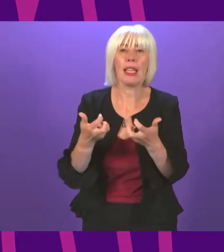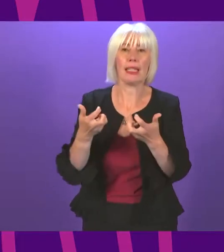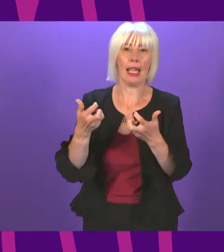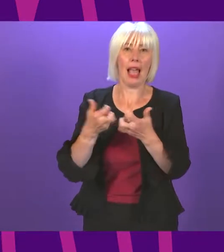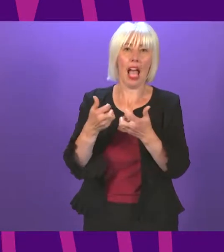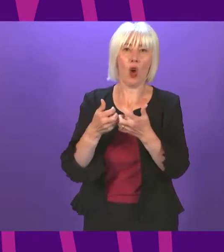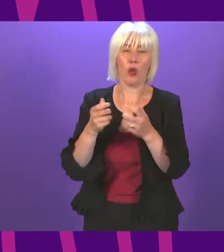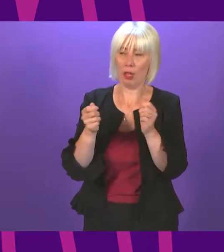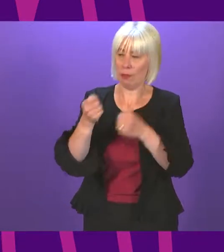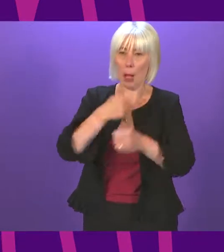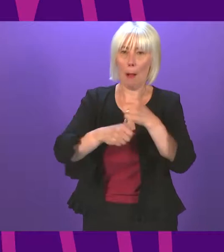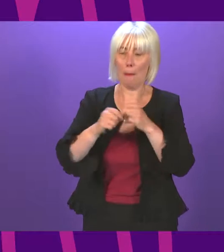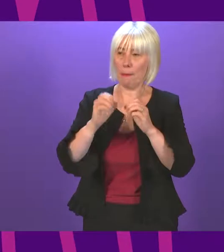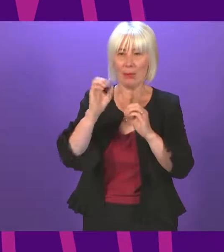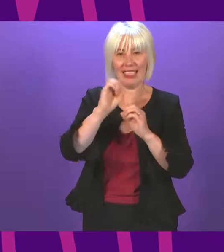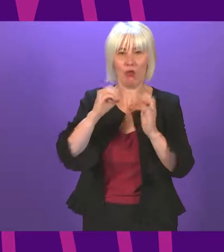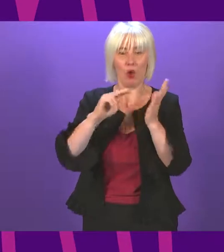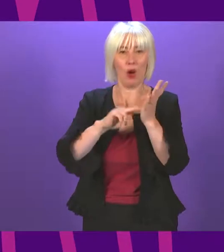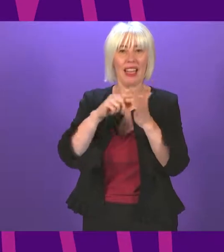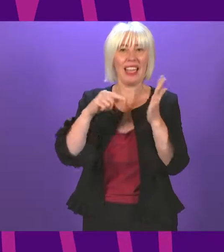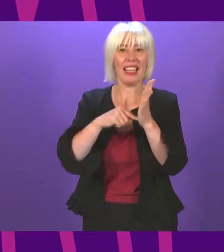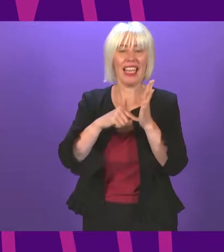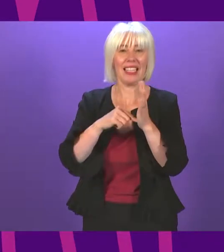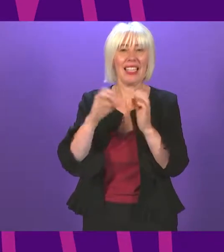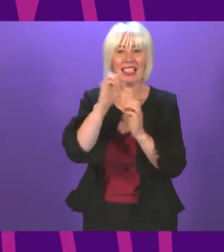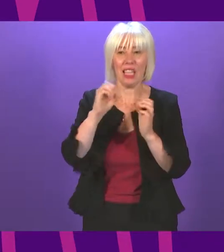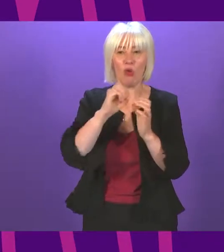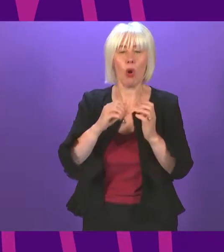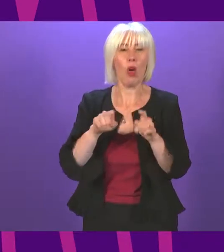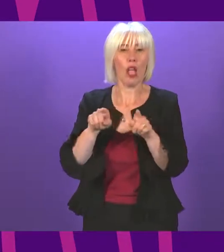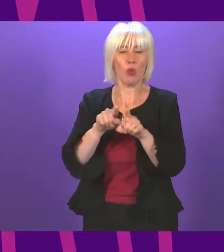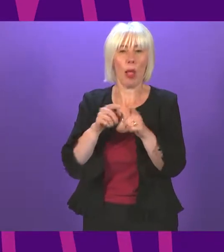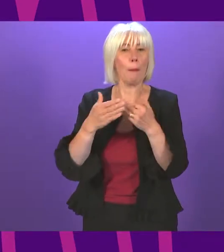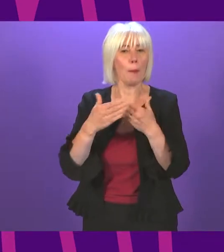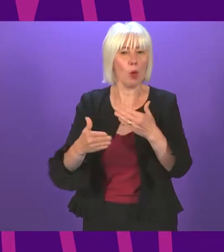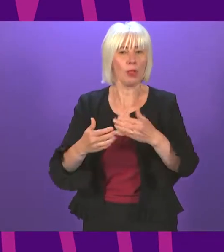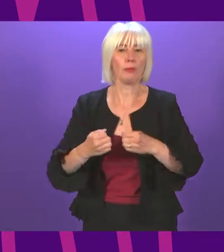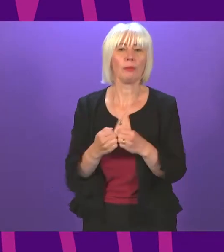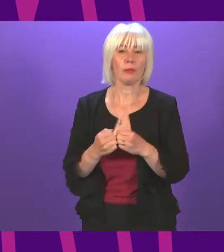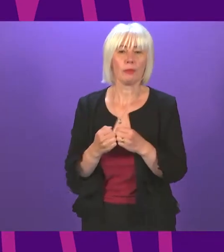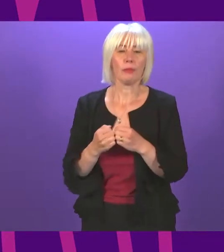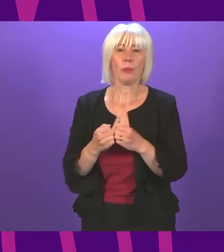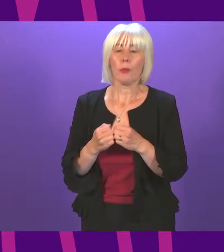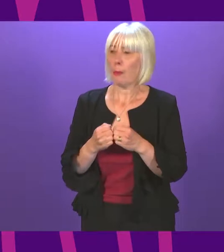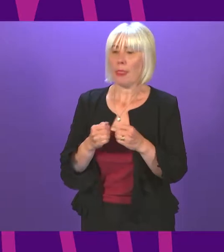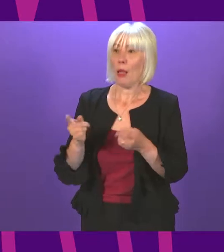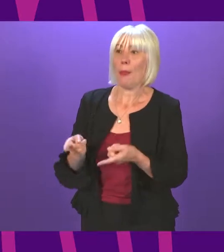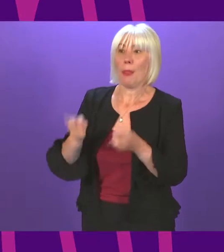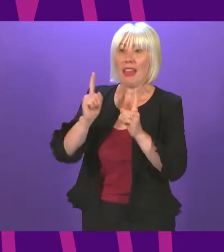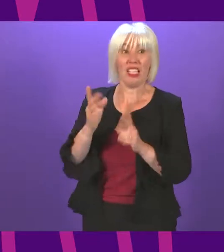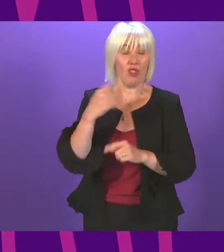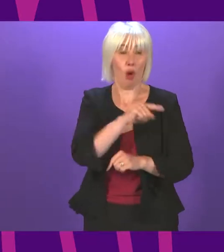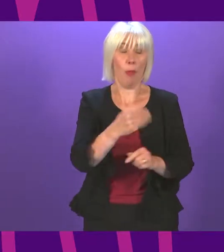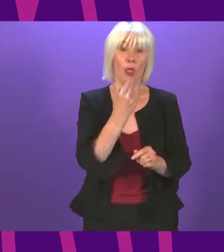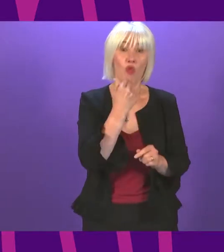our transition to net zero and create green jobs and so much more besides. These ministers appointed from the ranks of the Greens